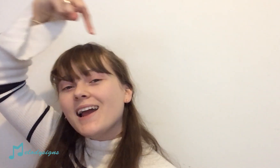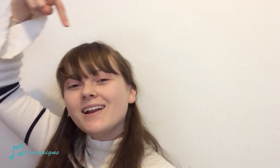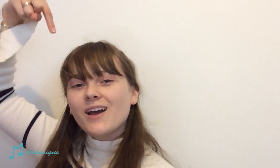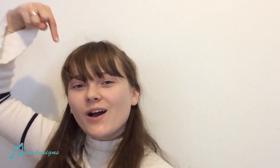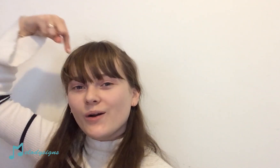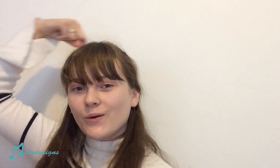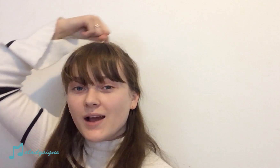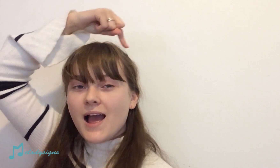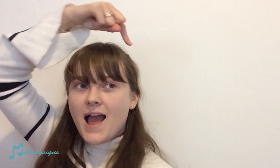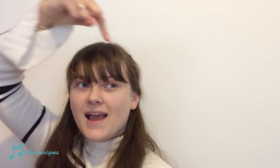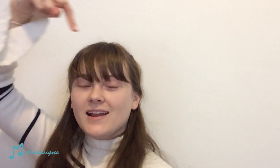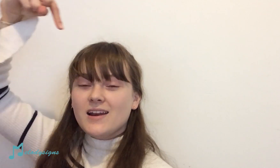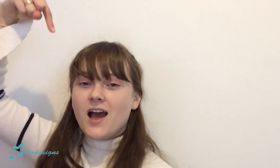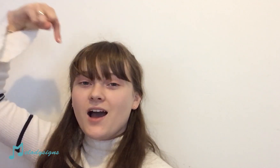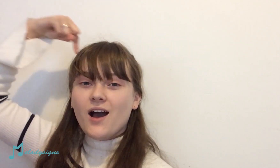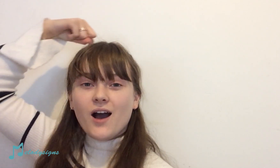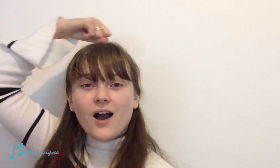halo, halo, halo